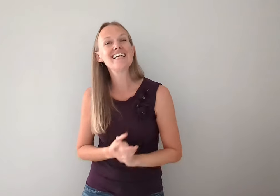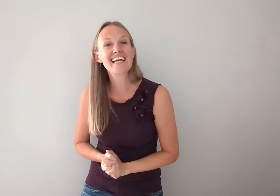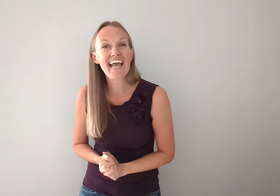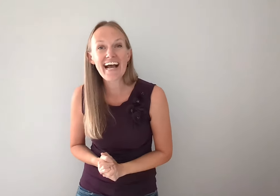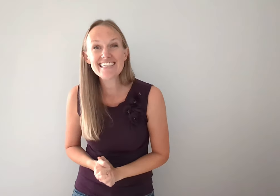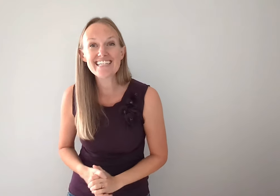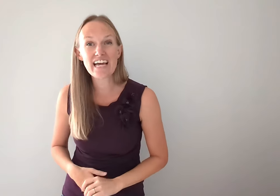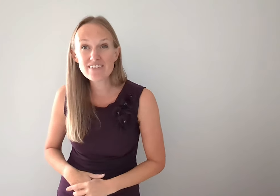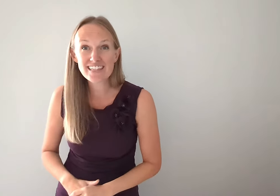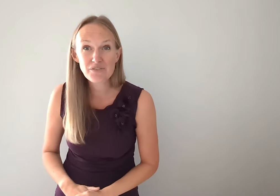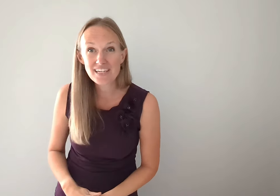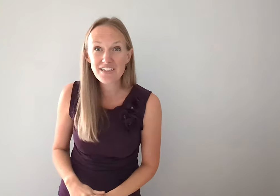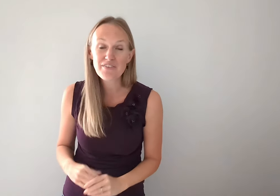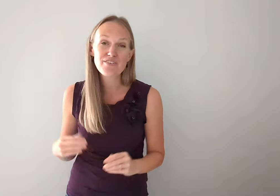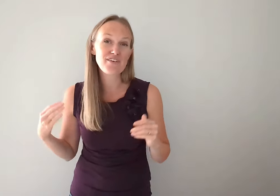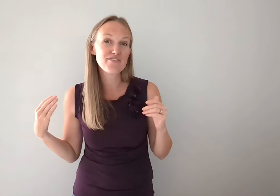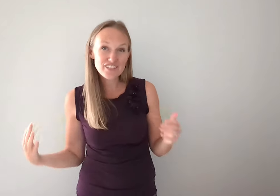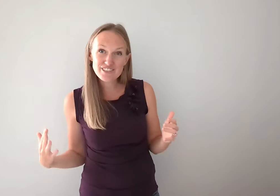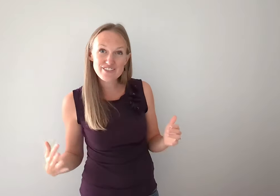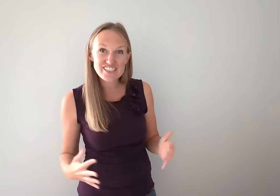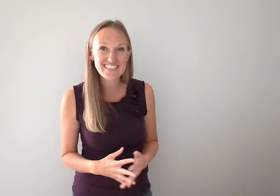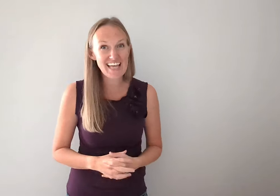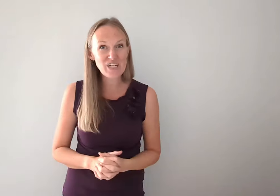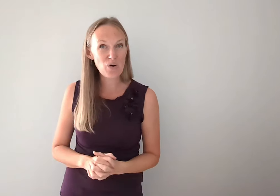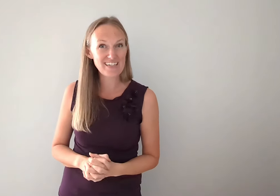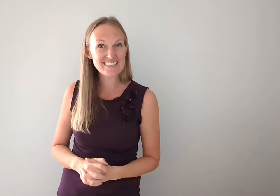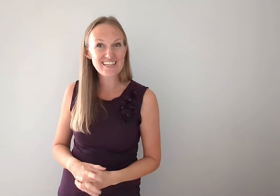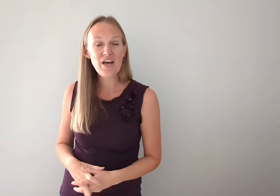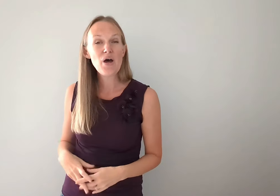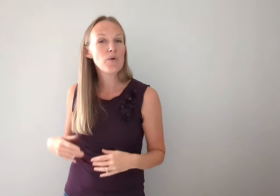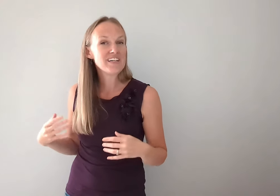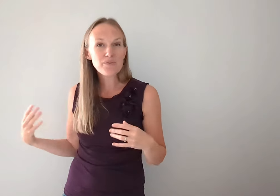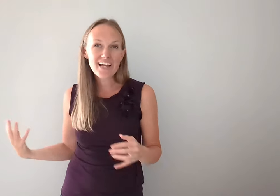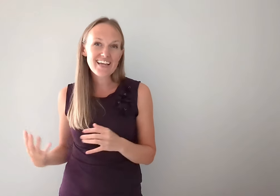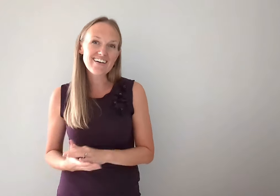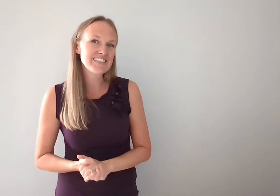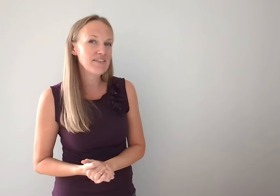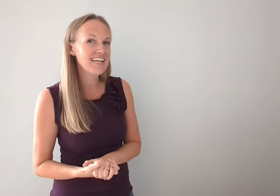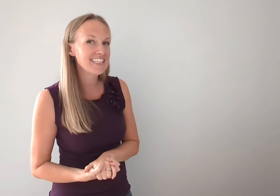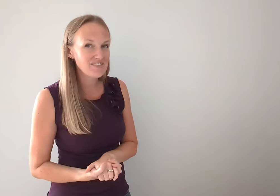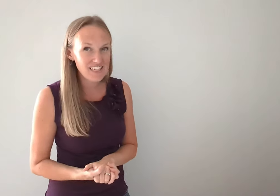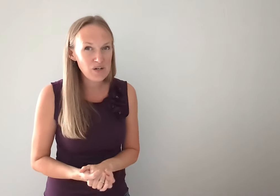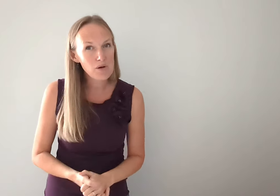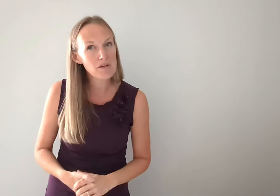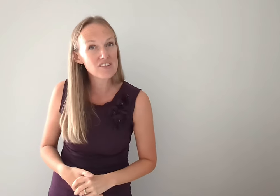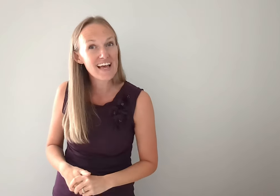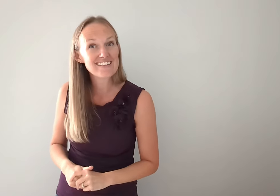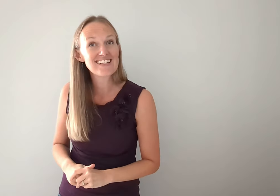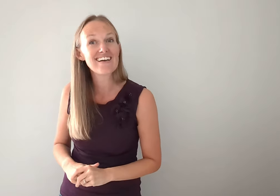Hey guys, that's everything you need for the first verse and the chorus. When you're ready, I'll see you in the next video when we learn how to sign